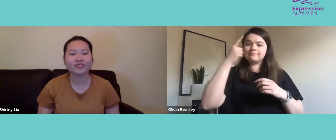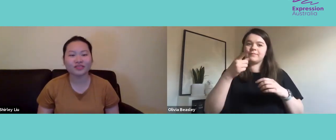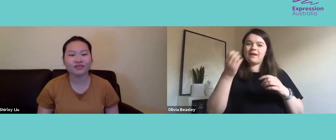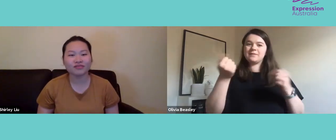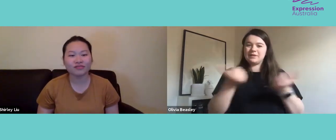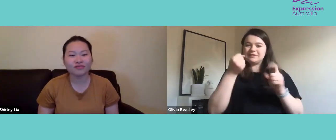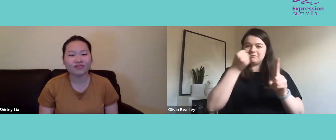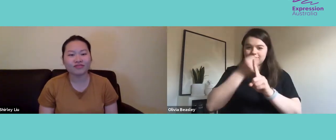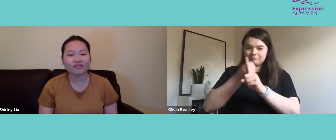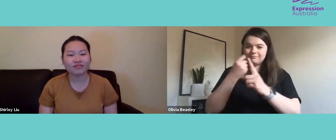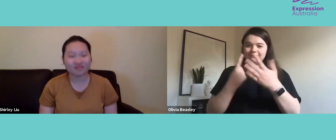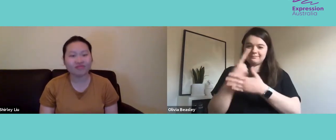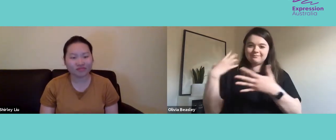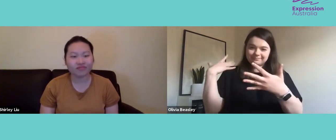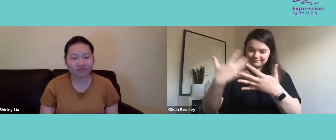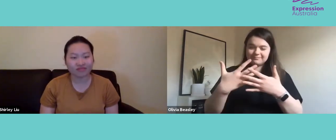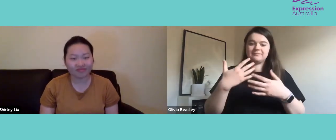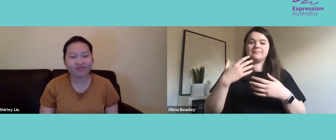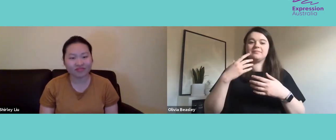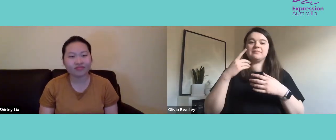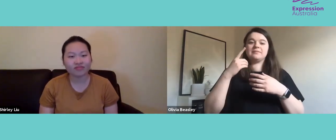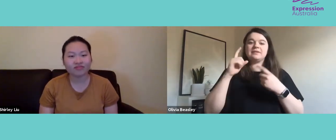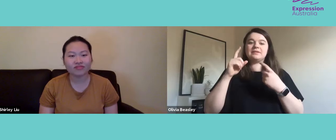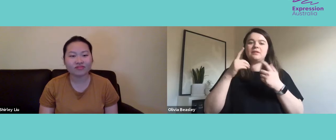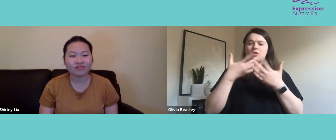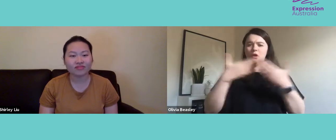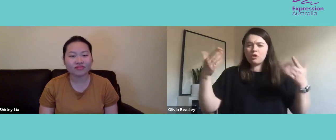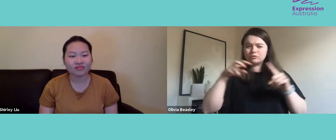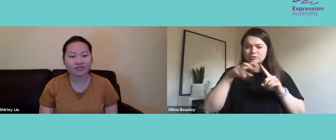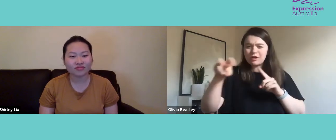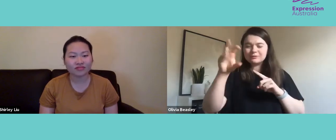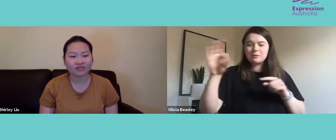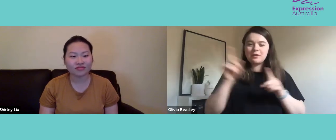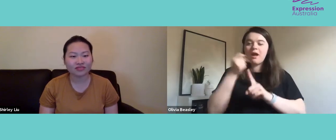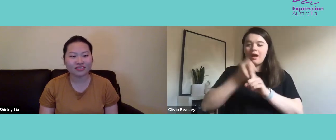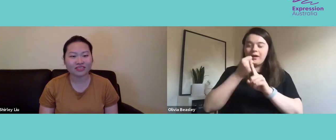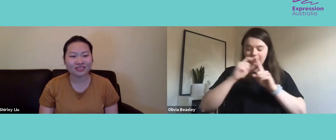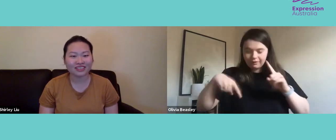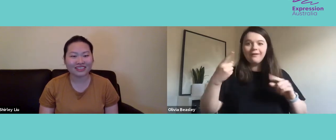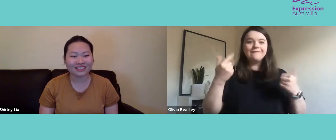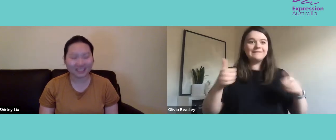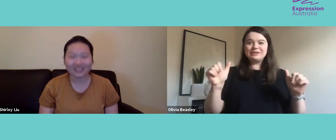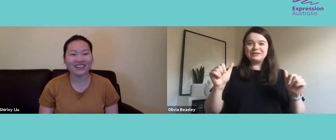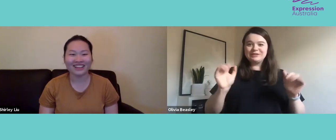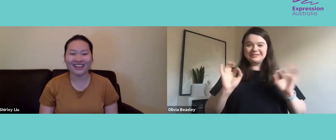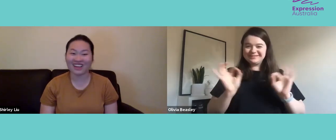So you've been advocating for lots of different things, so your journey for advocacy doesn't just